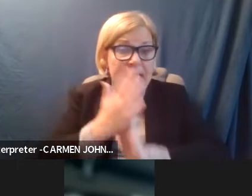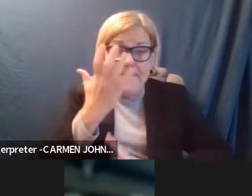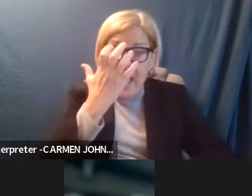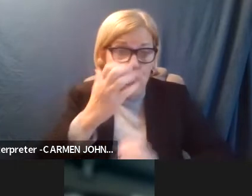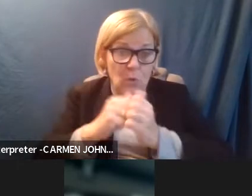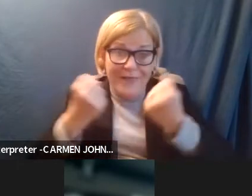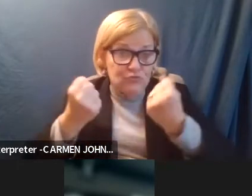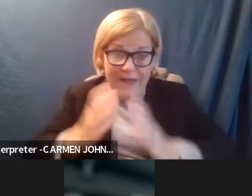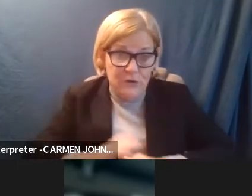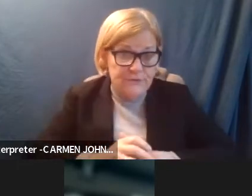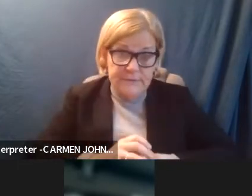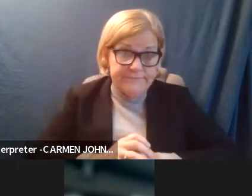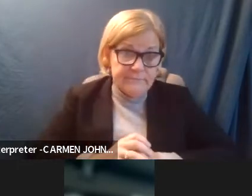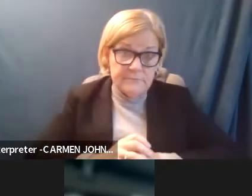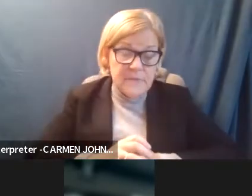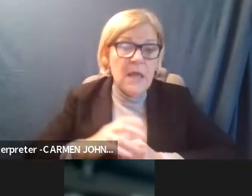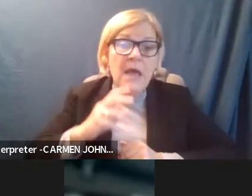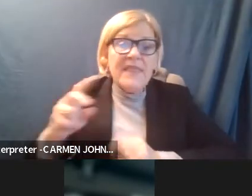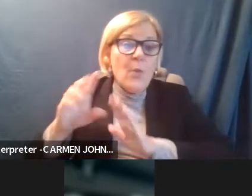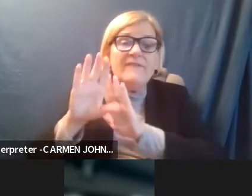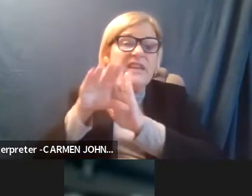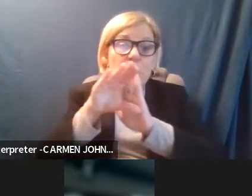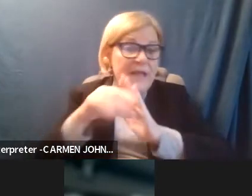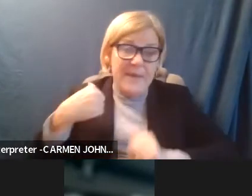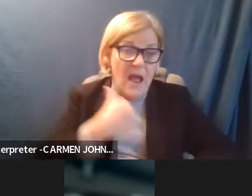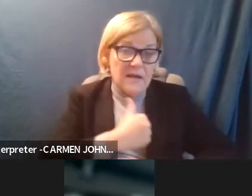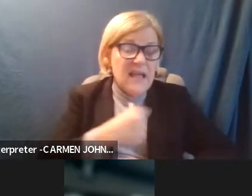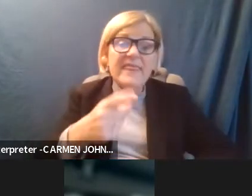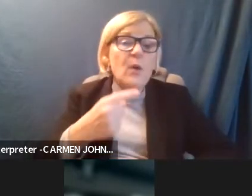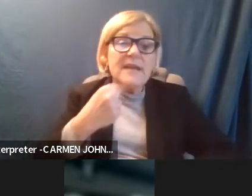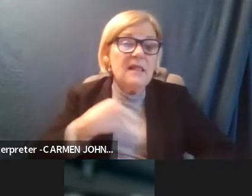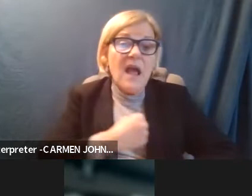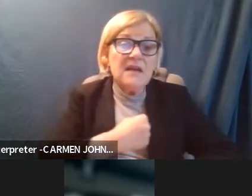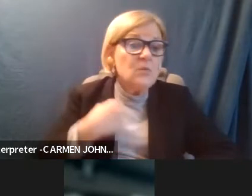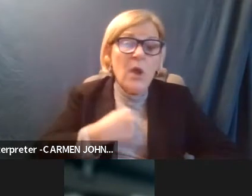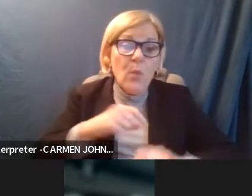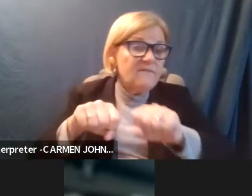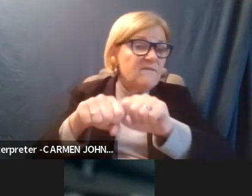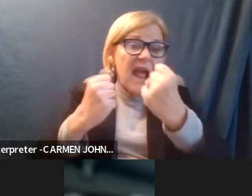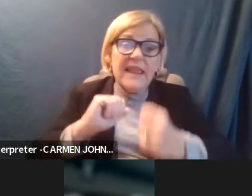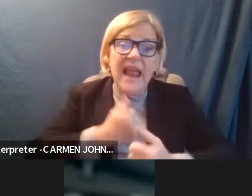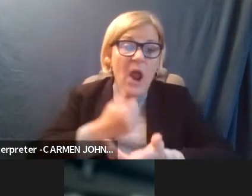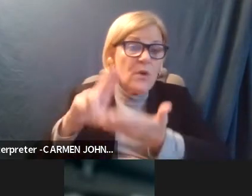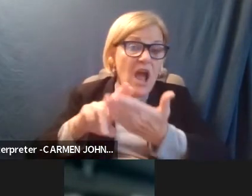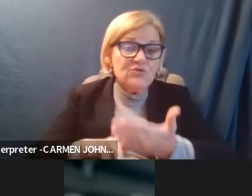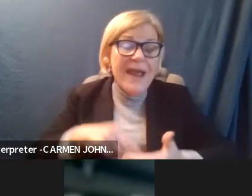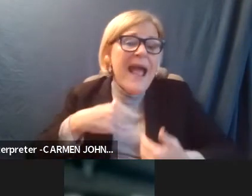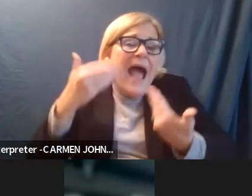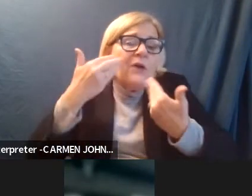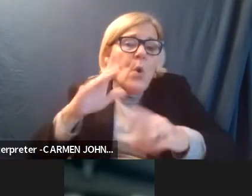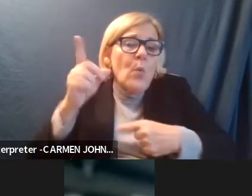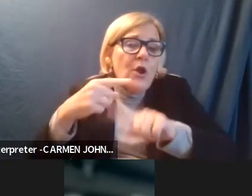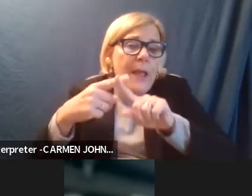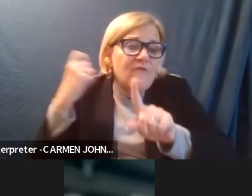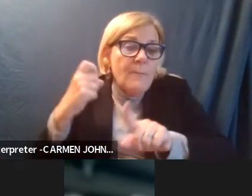with drivers. They were videotaping us. They were telling us that we were violating our contract. I don't know where it all